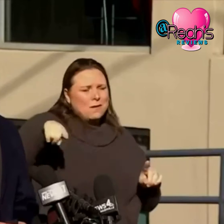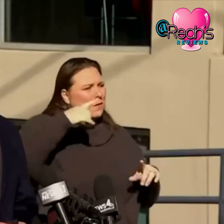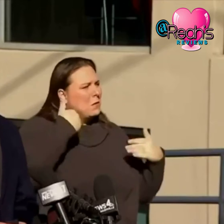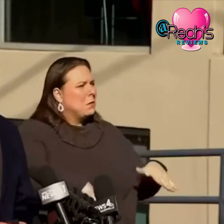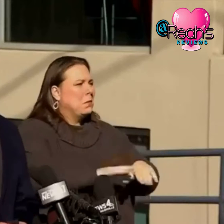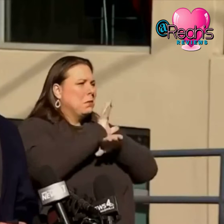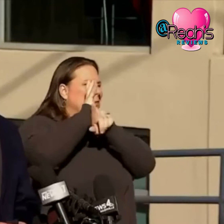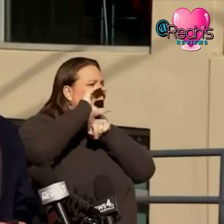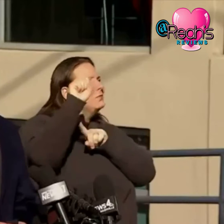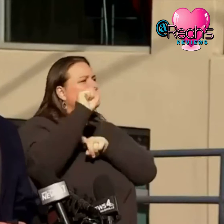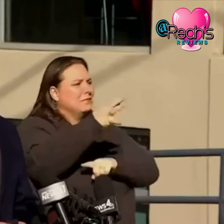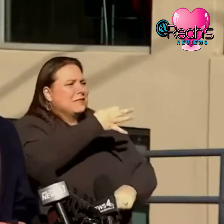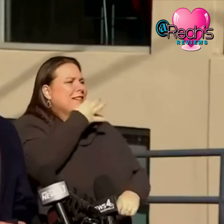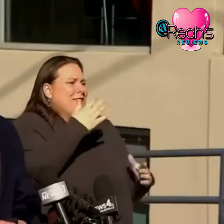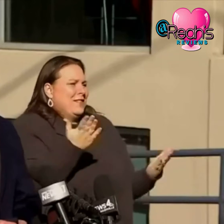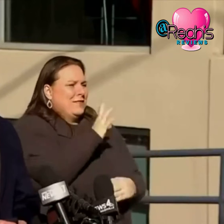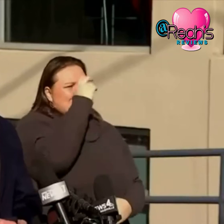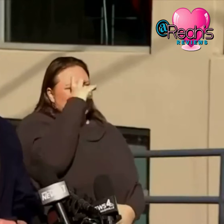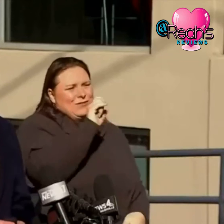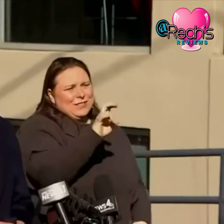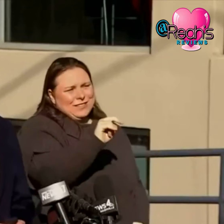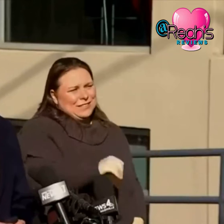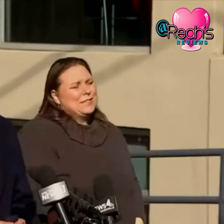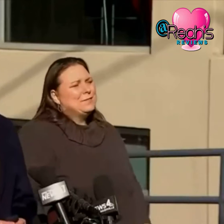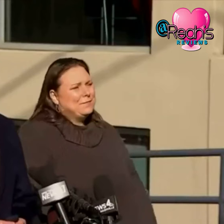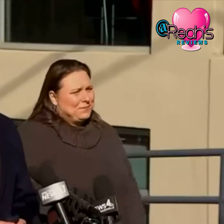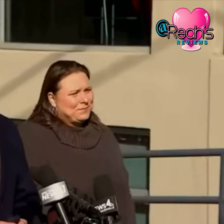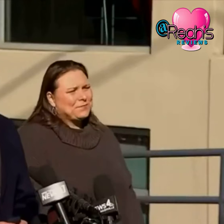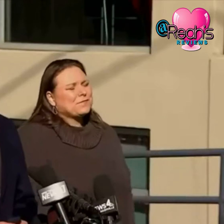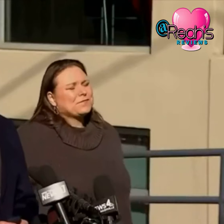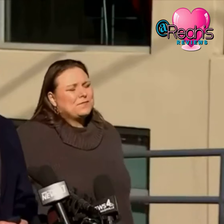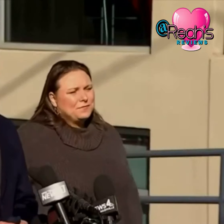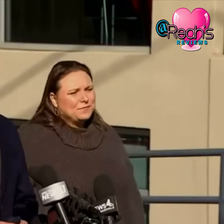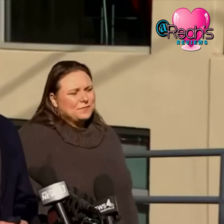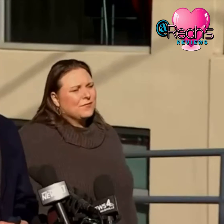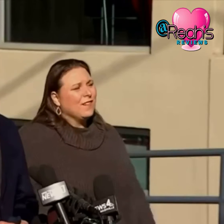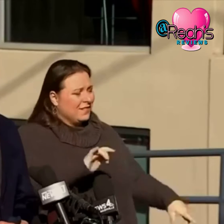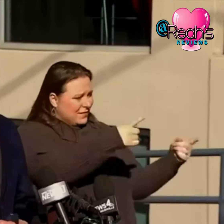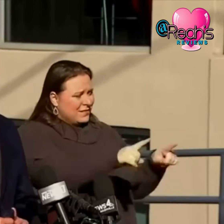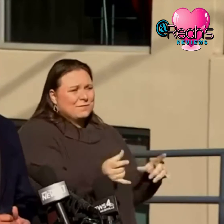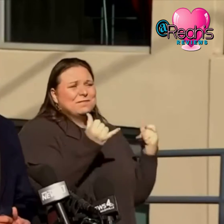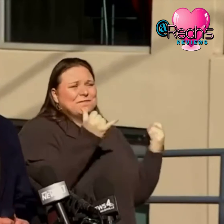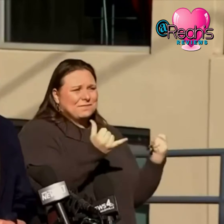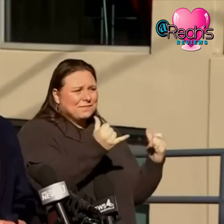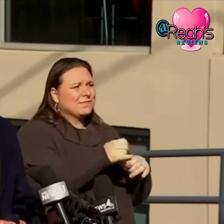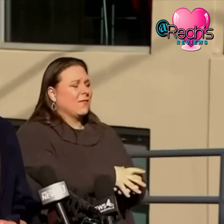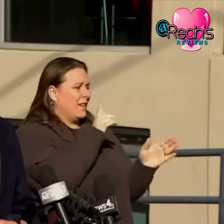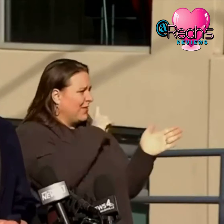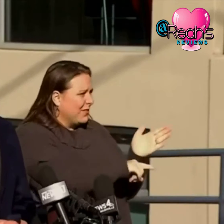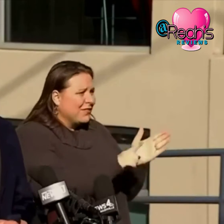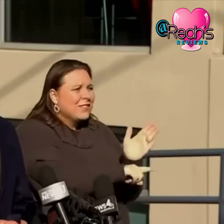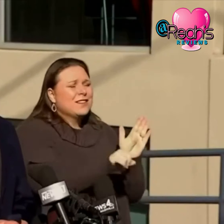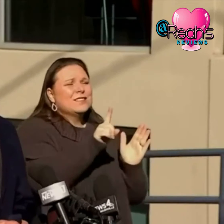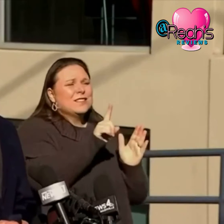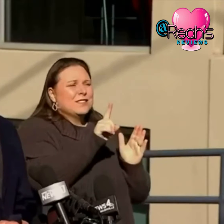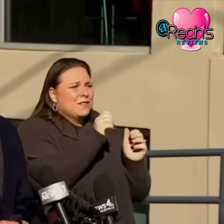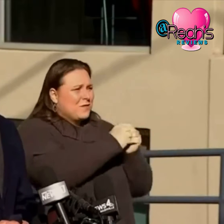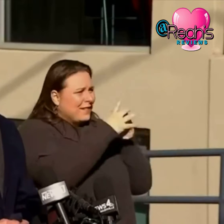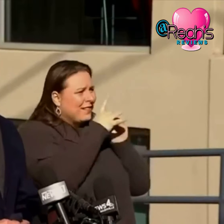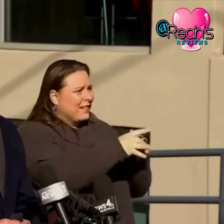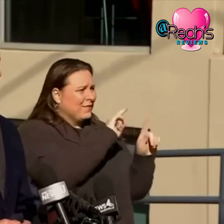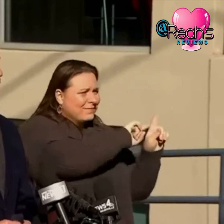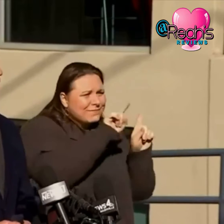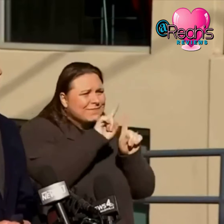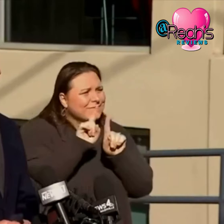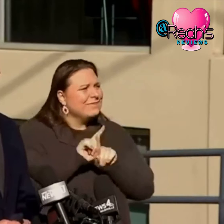it than the folks we've got on the ground here in Nashville Tennessee right now so that's going on as we speak the investigations of the leads is going